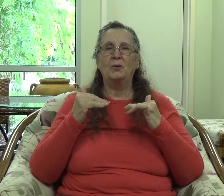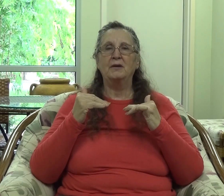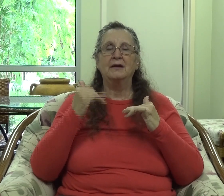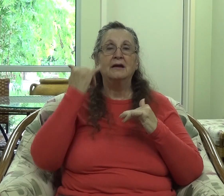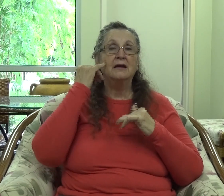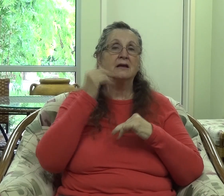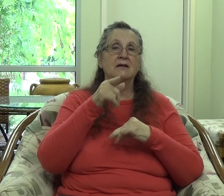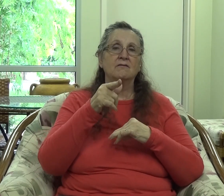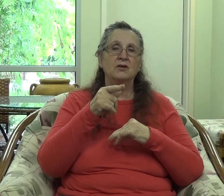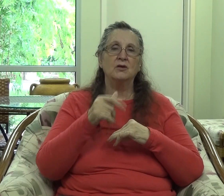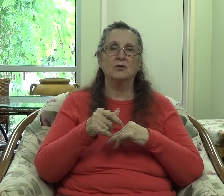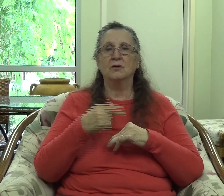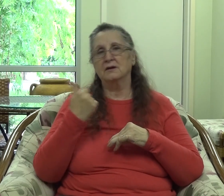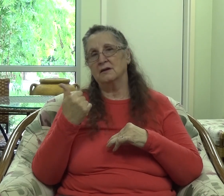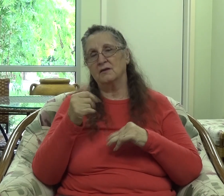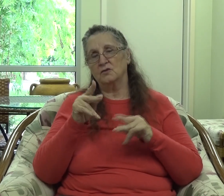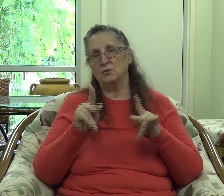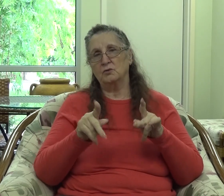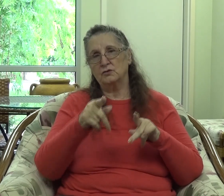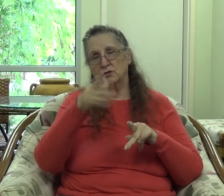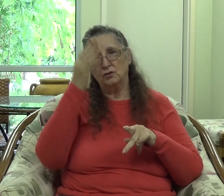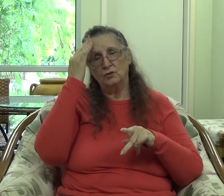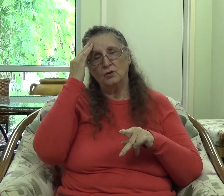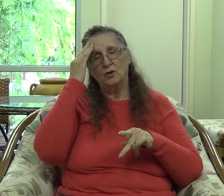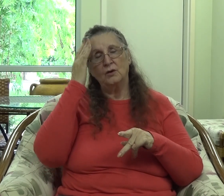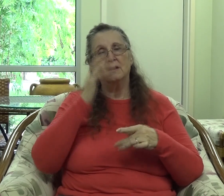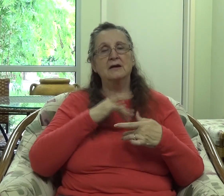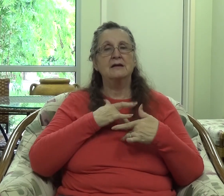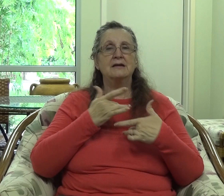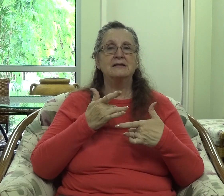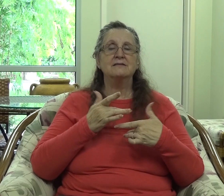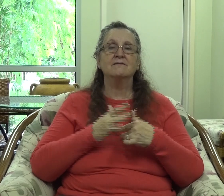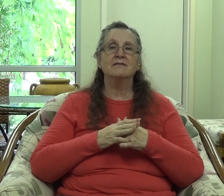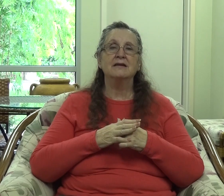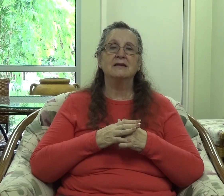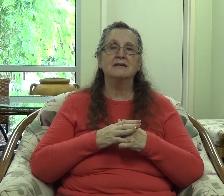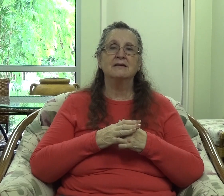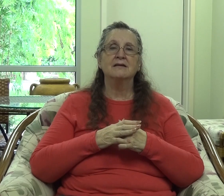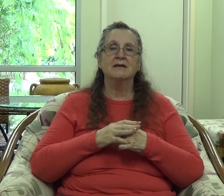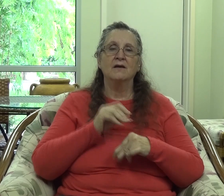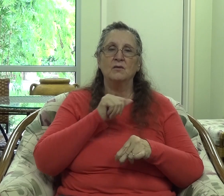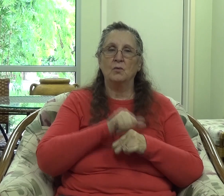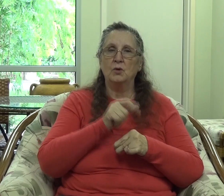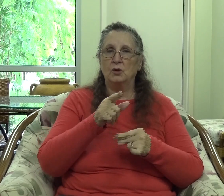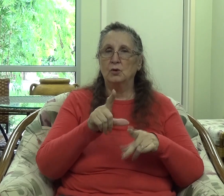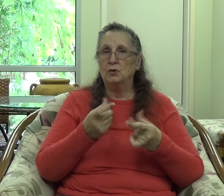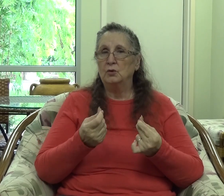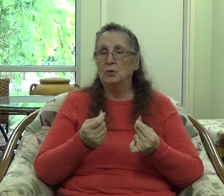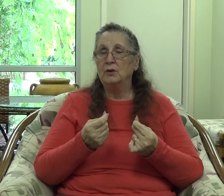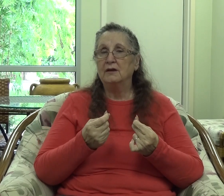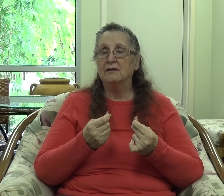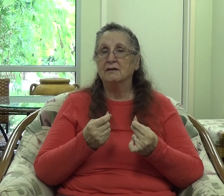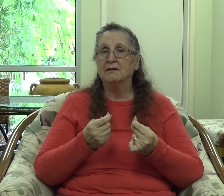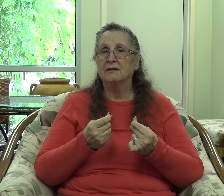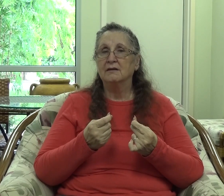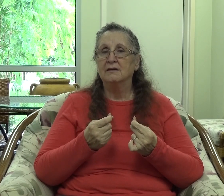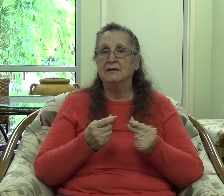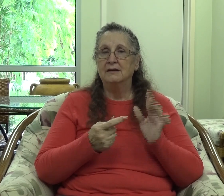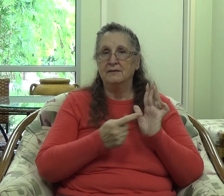or someone you know is feeling like the work that you are doing, the example and the